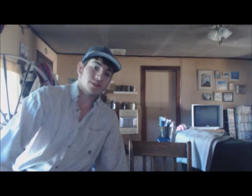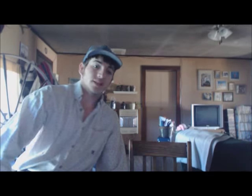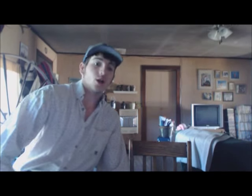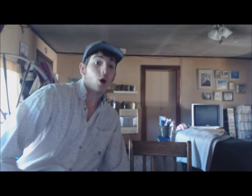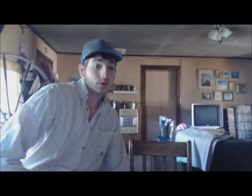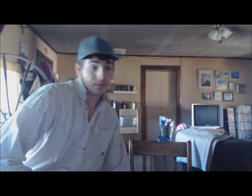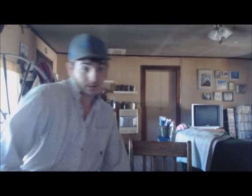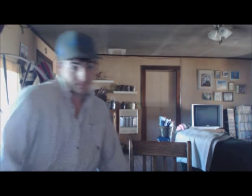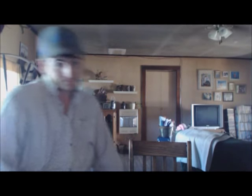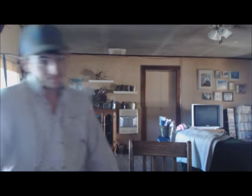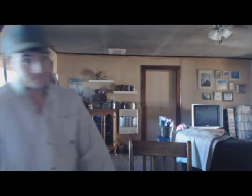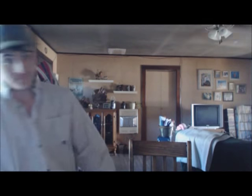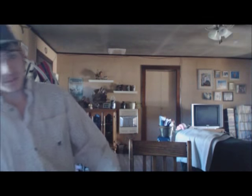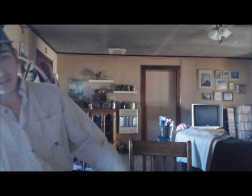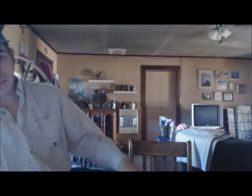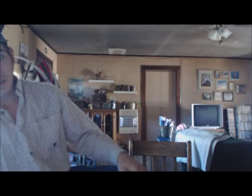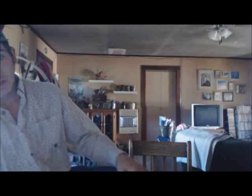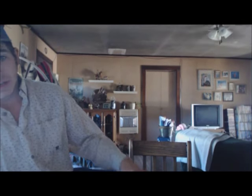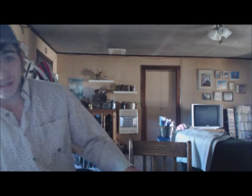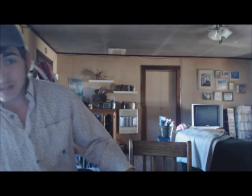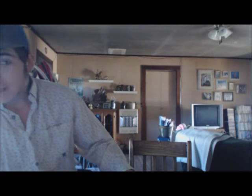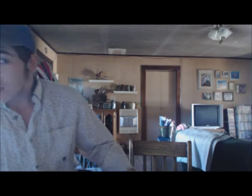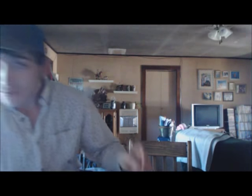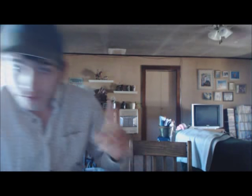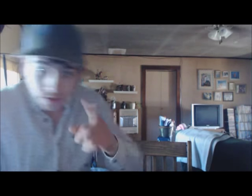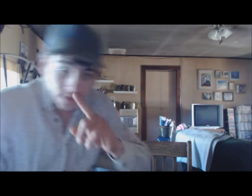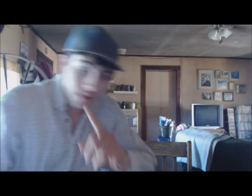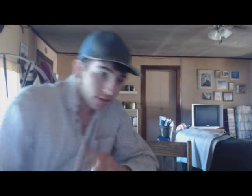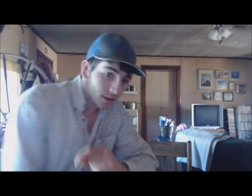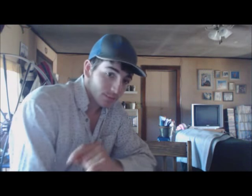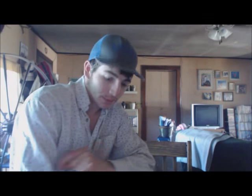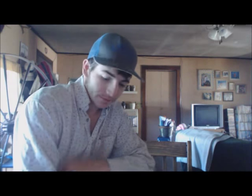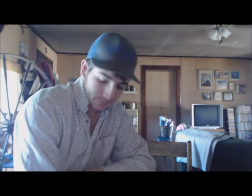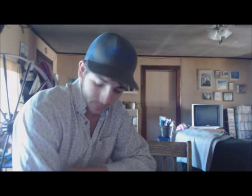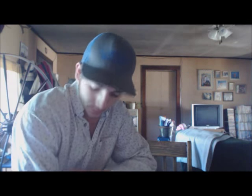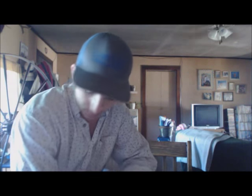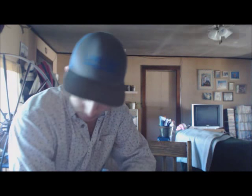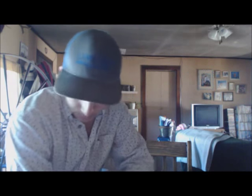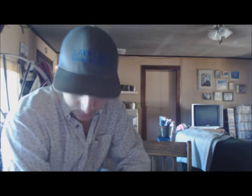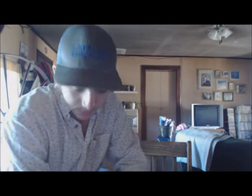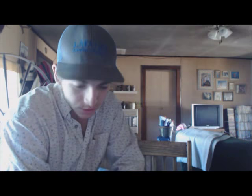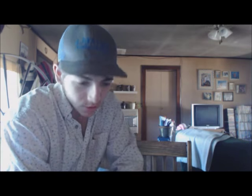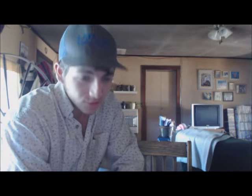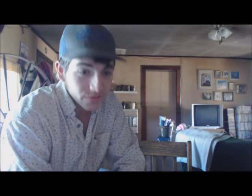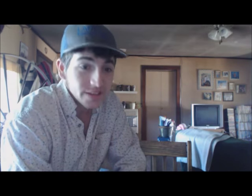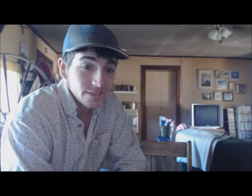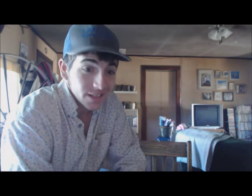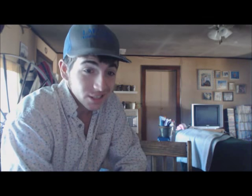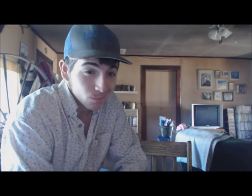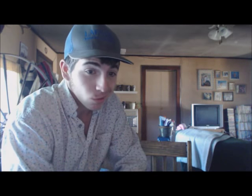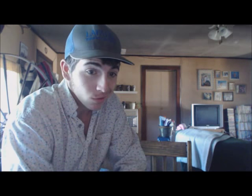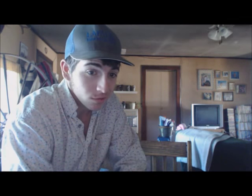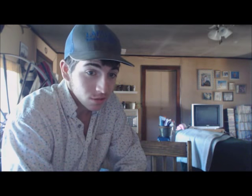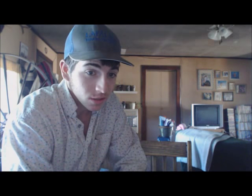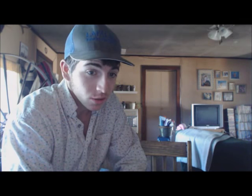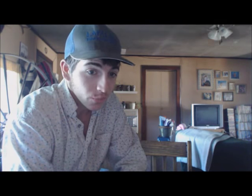put him in the dog pen. And, he never got out of the dog pen. But, it's also very, very small. So,